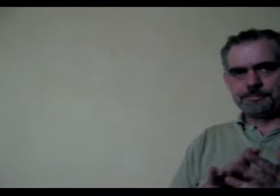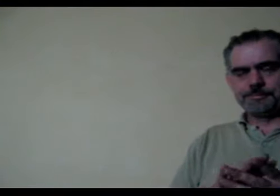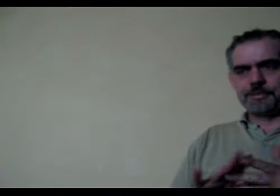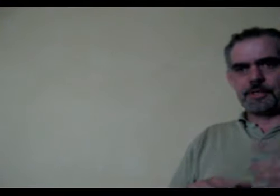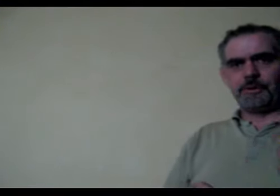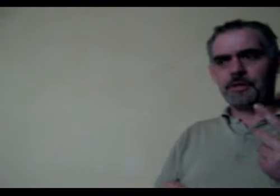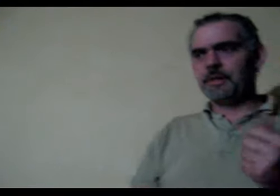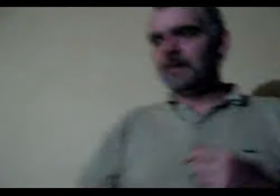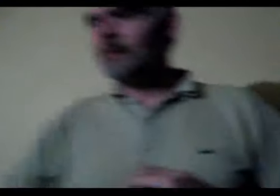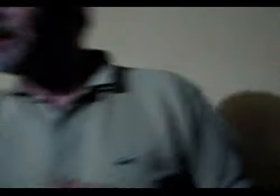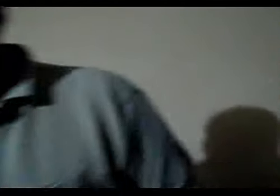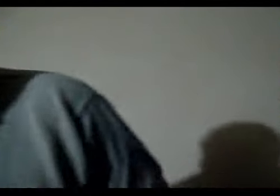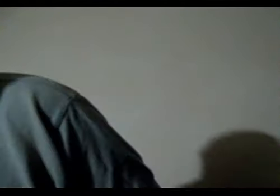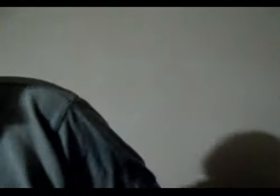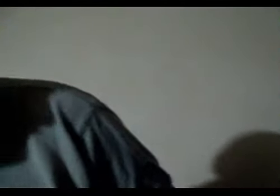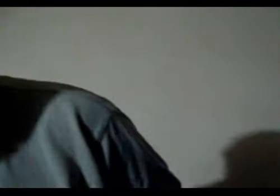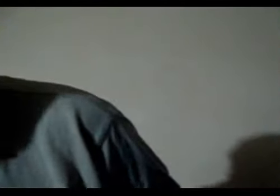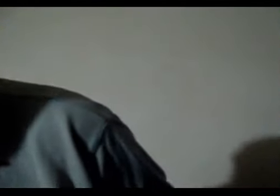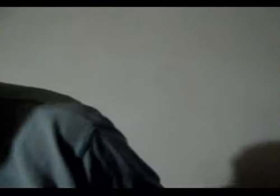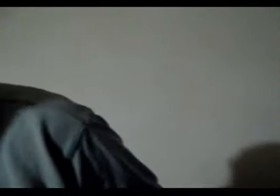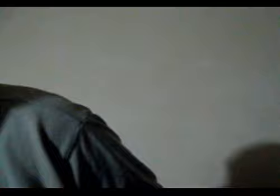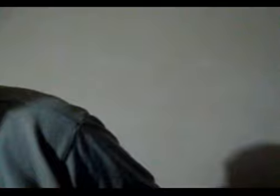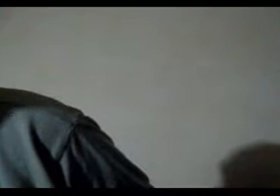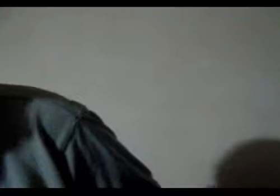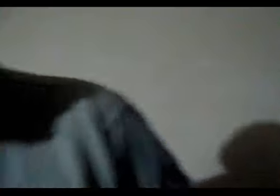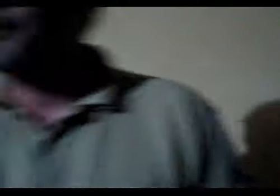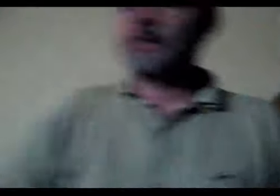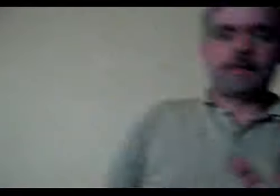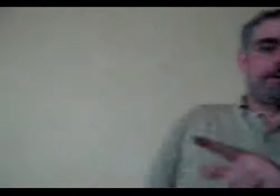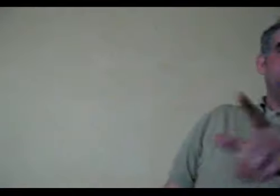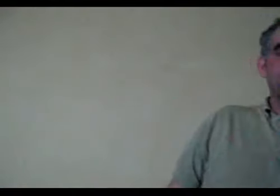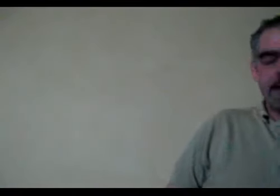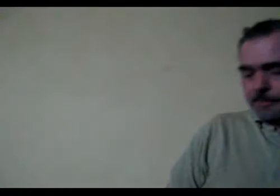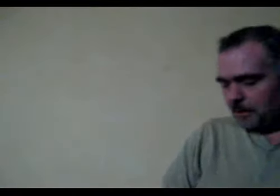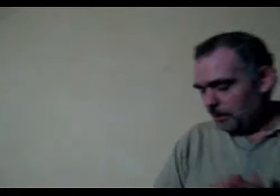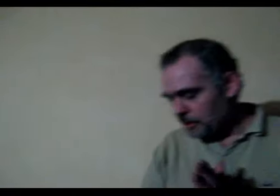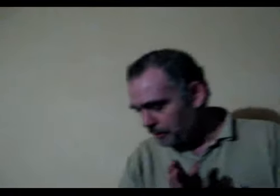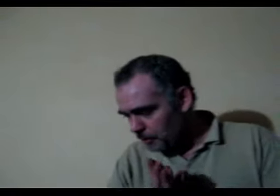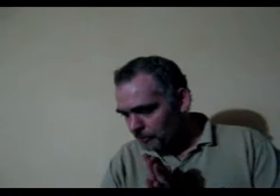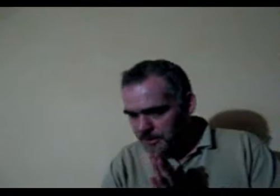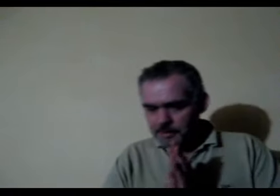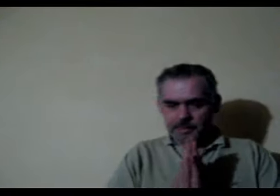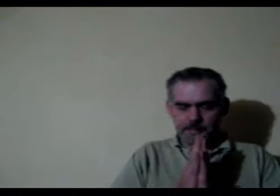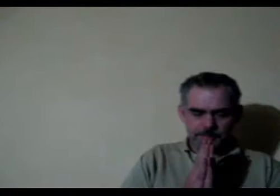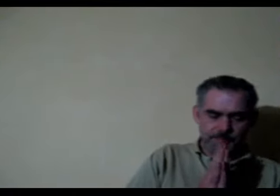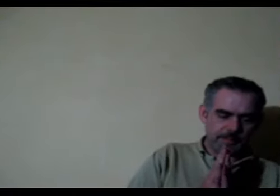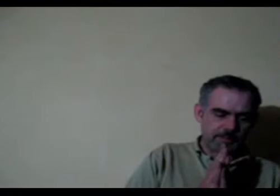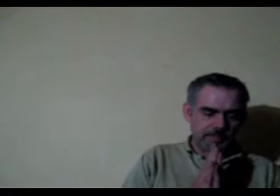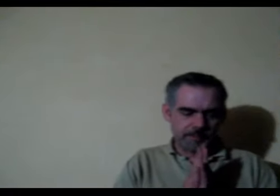which I've heard recently Sorry, just a second which I've heard recently banded around